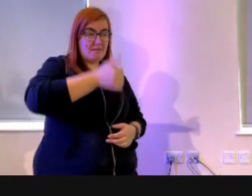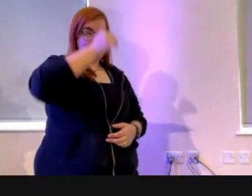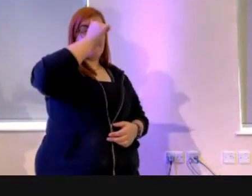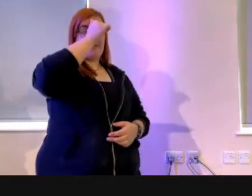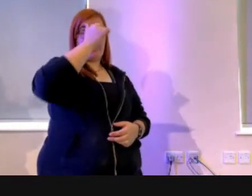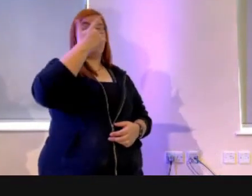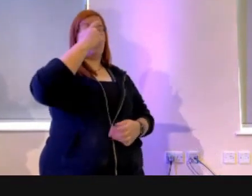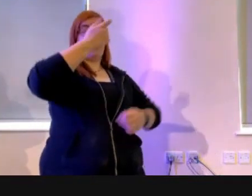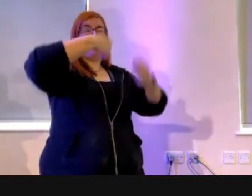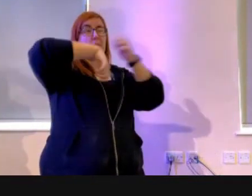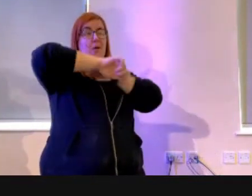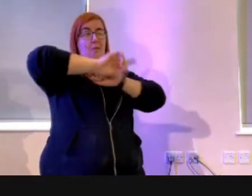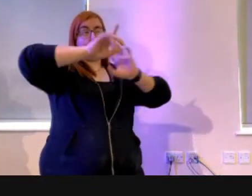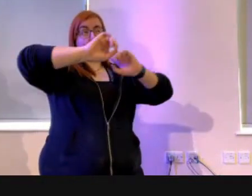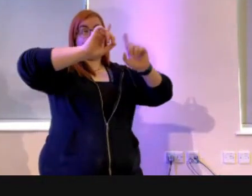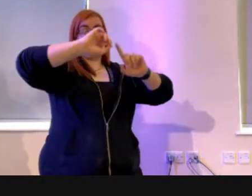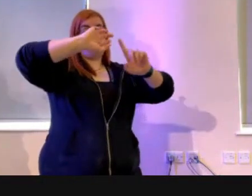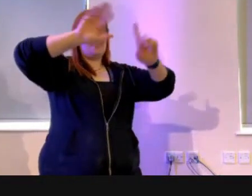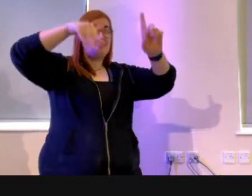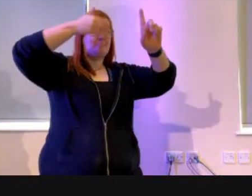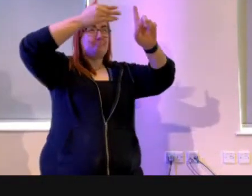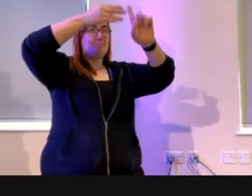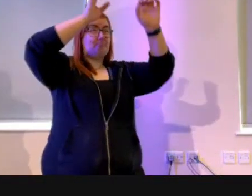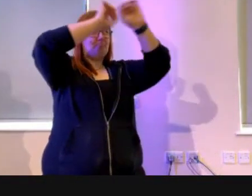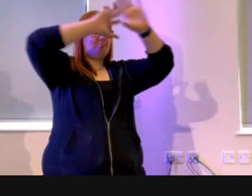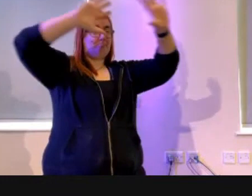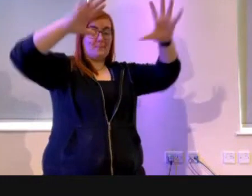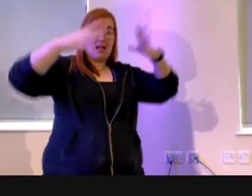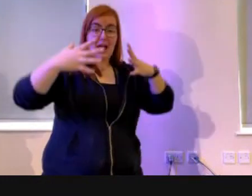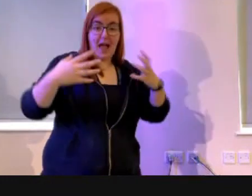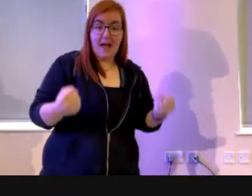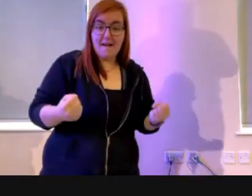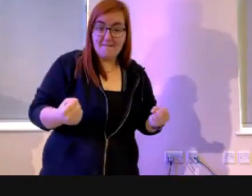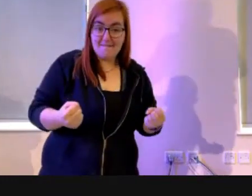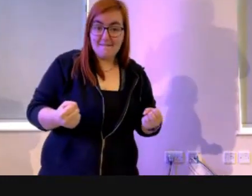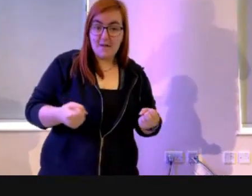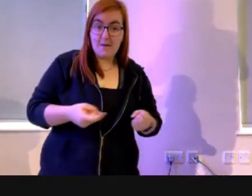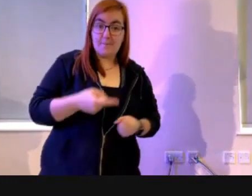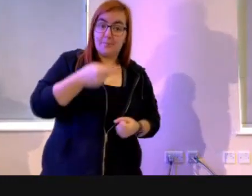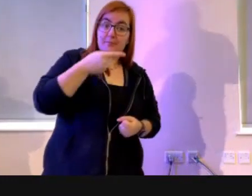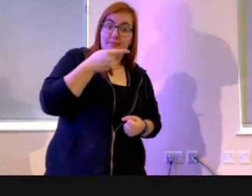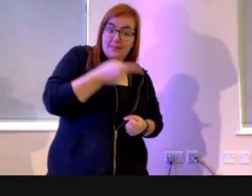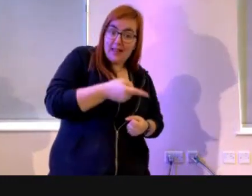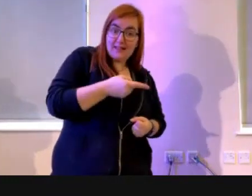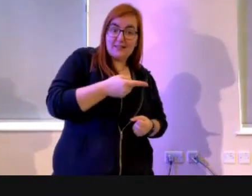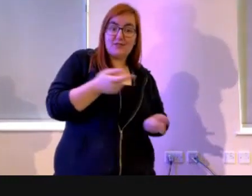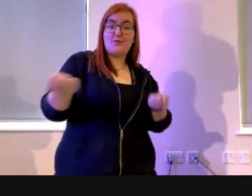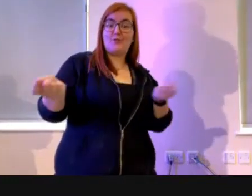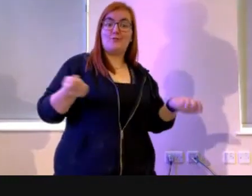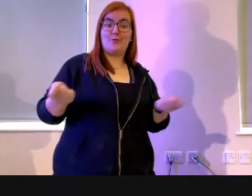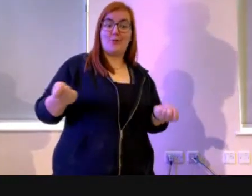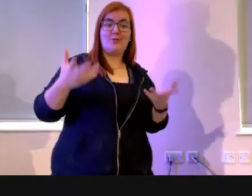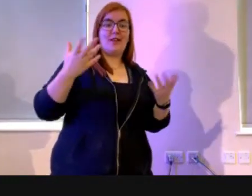look like. Maybe you've got some ideas and plans. That's what it means to rule and to have authority.